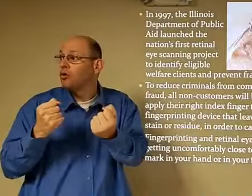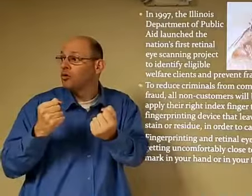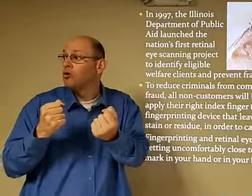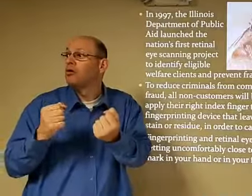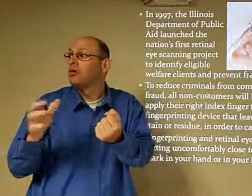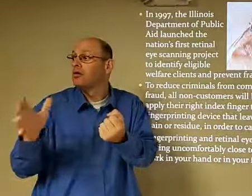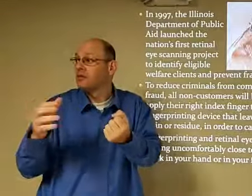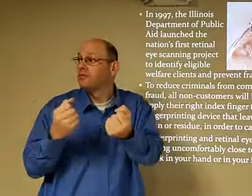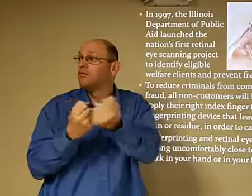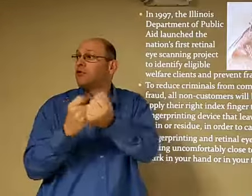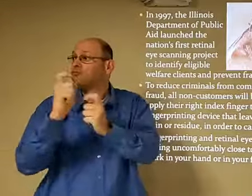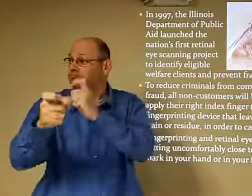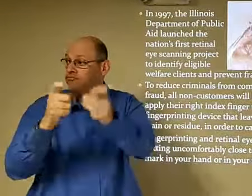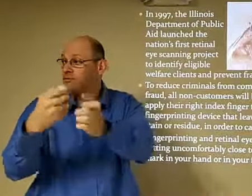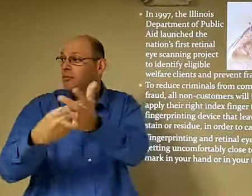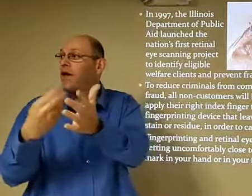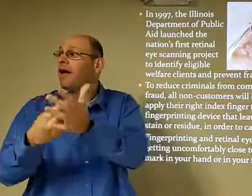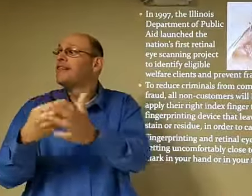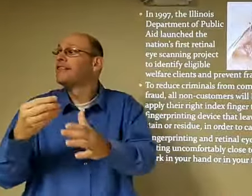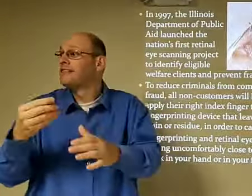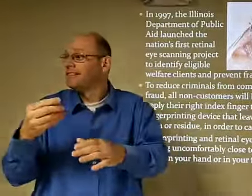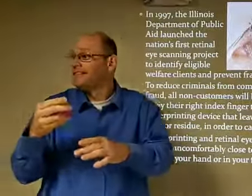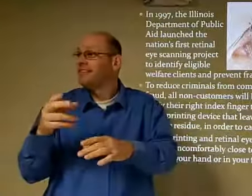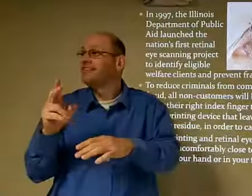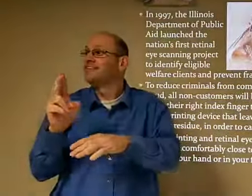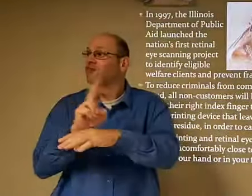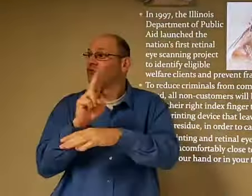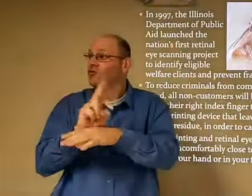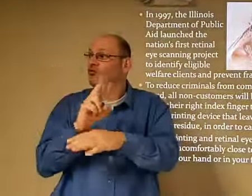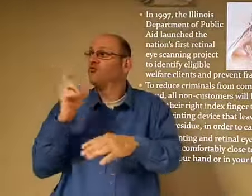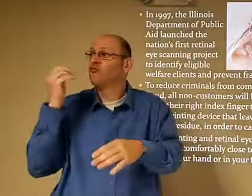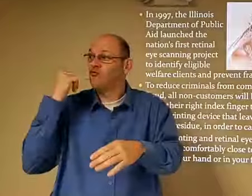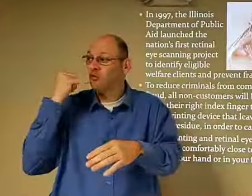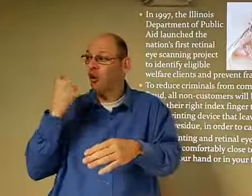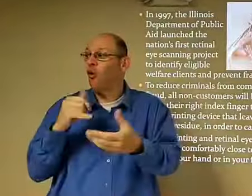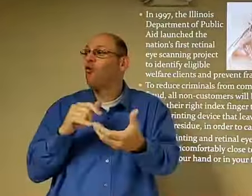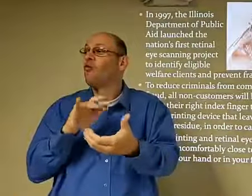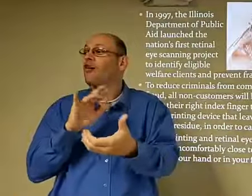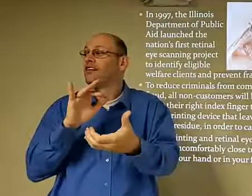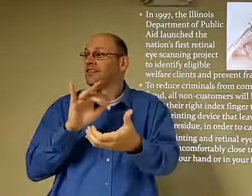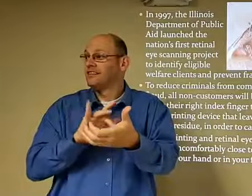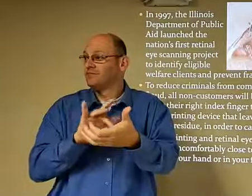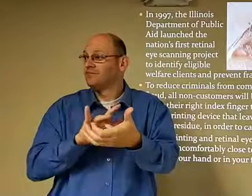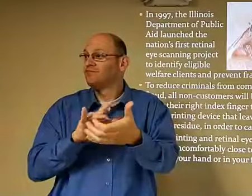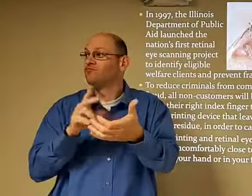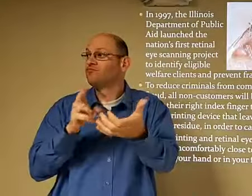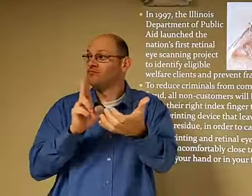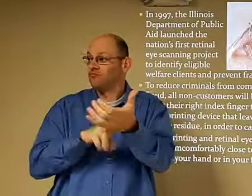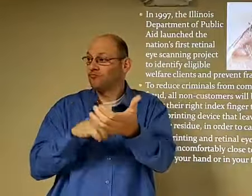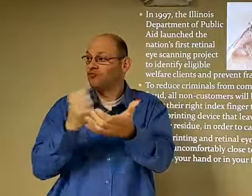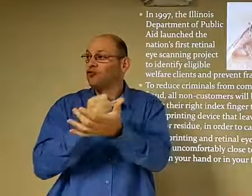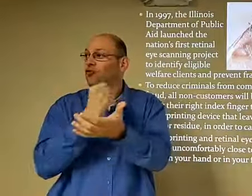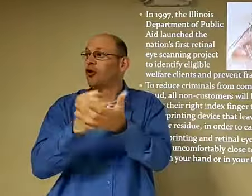to support the deaf ministry and you were able to use your phone and you just took your credit card and you touched it